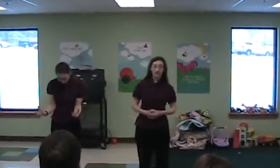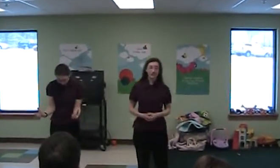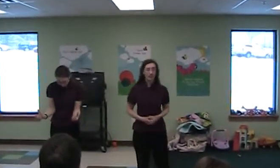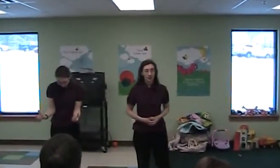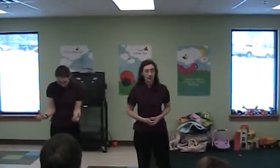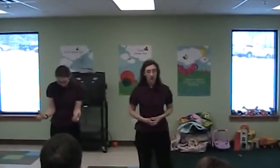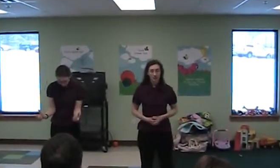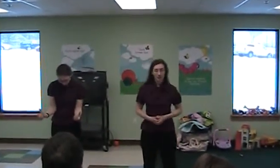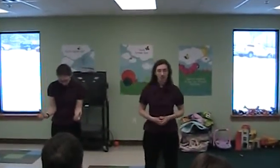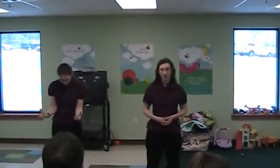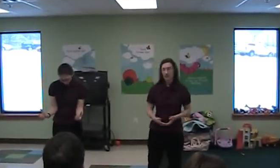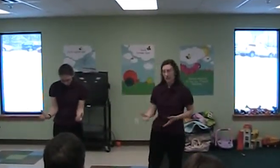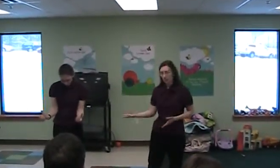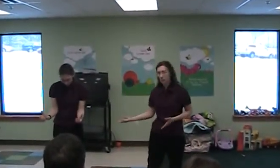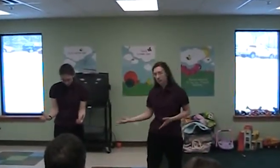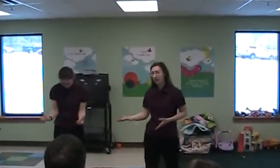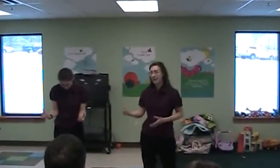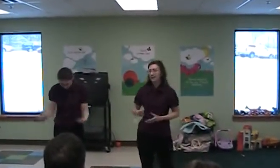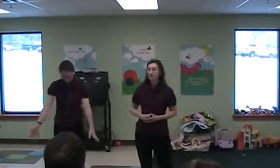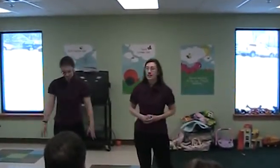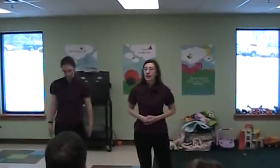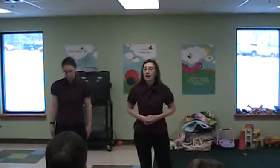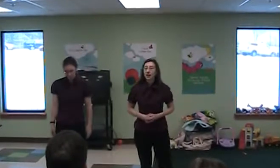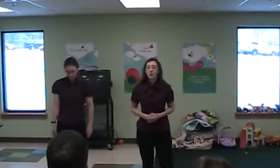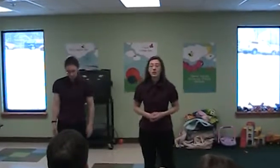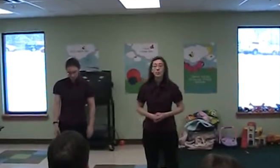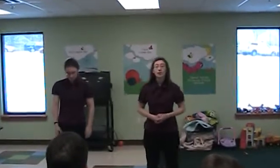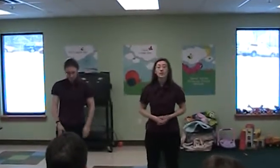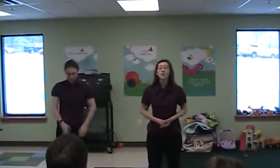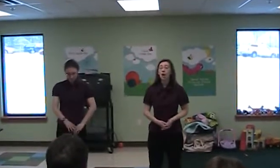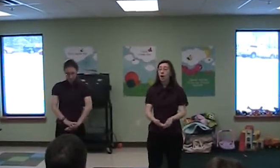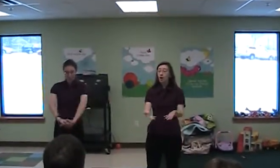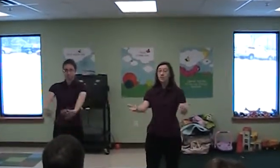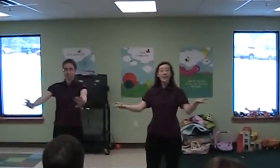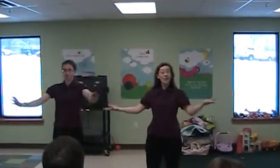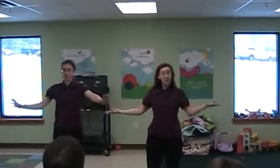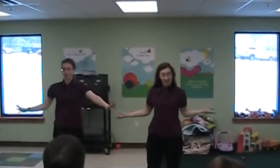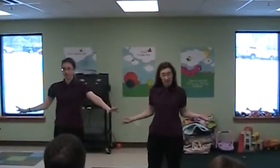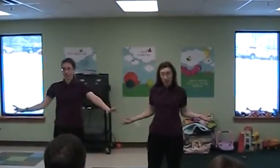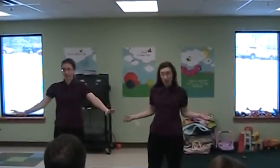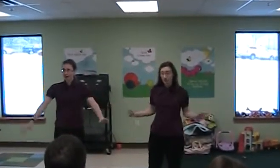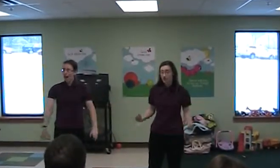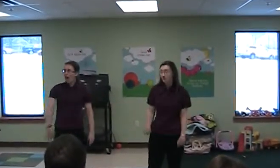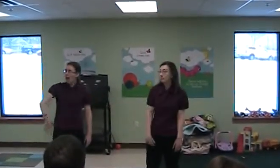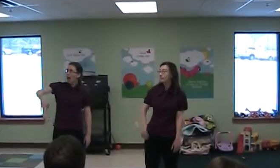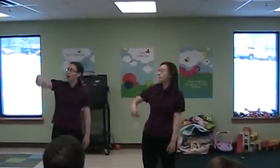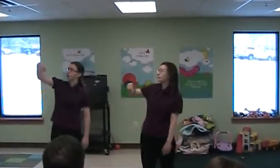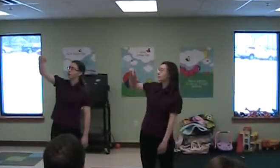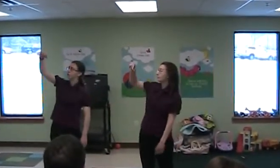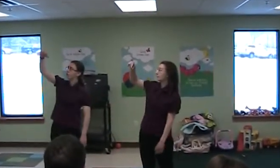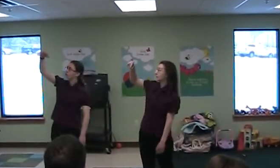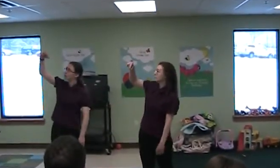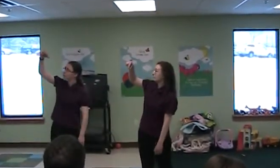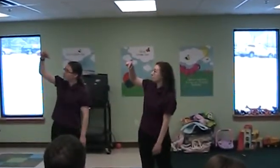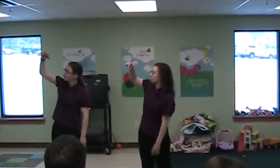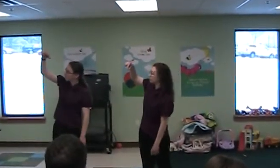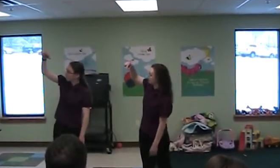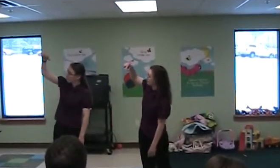Iscariot. It was black. And also bones of all the other disciples. A handkerchief in which the Savior had left the